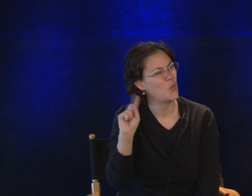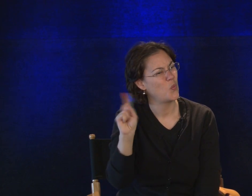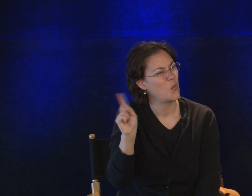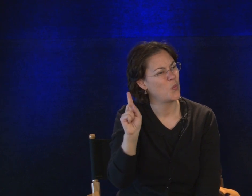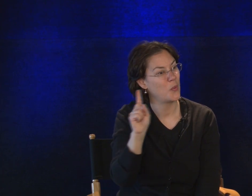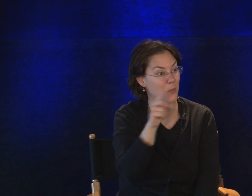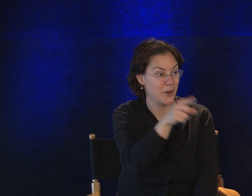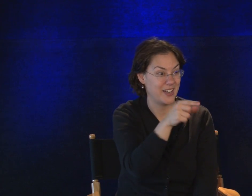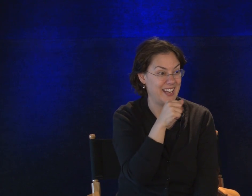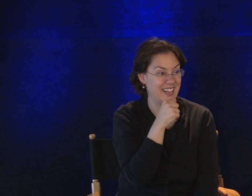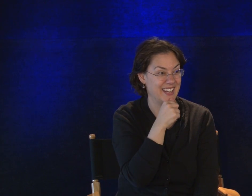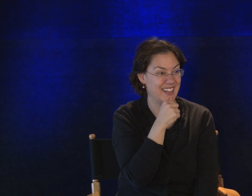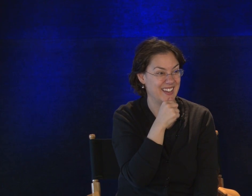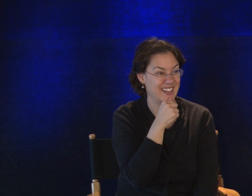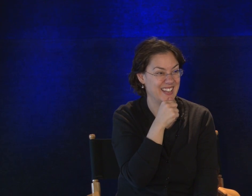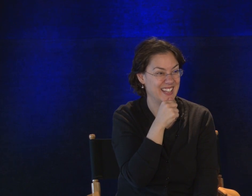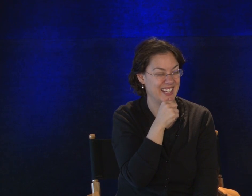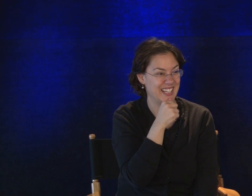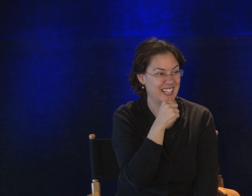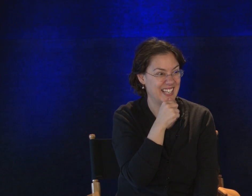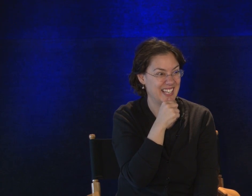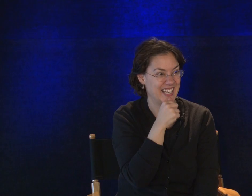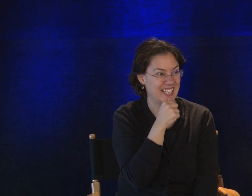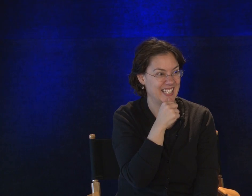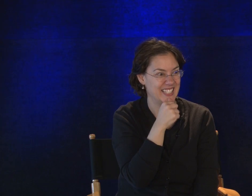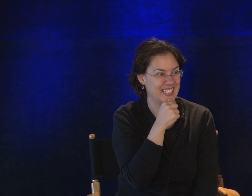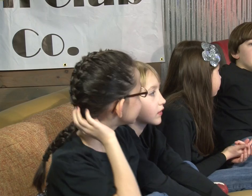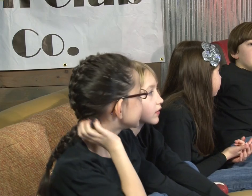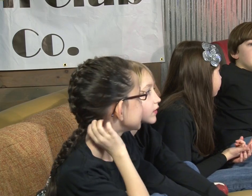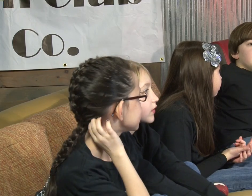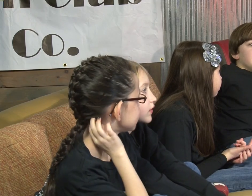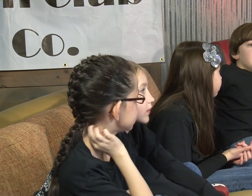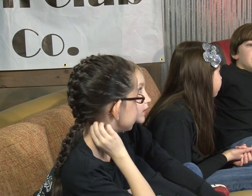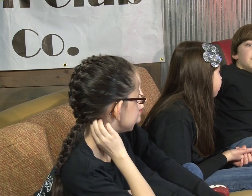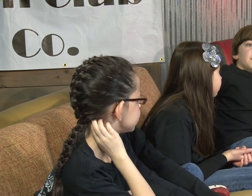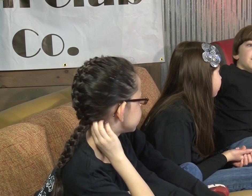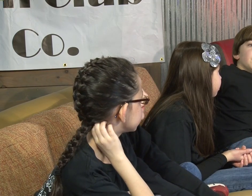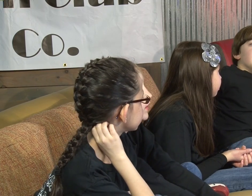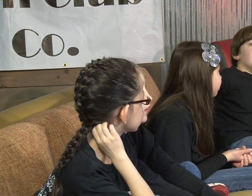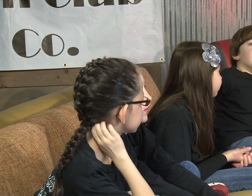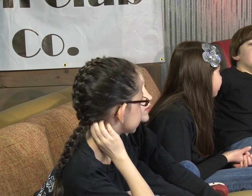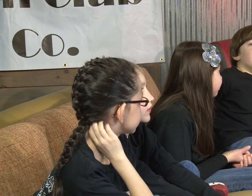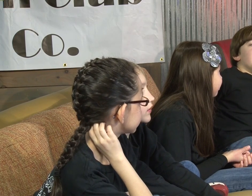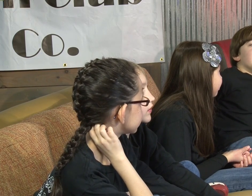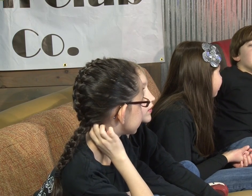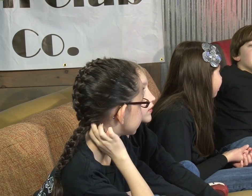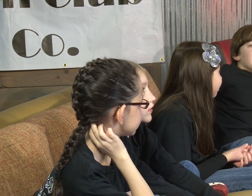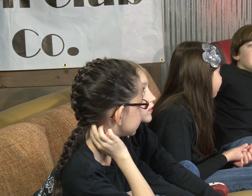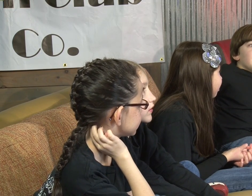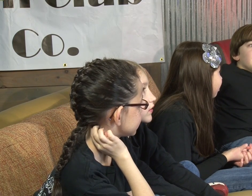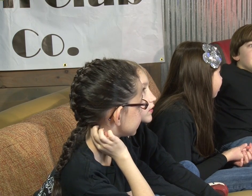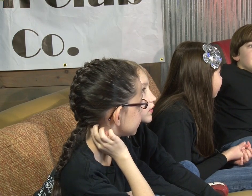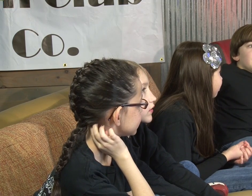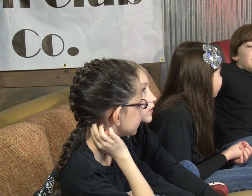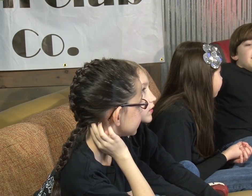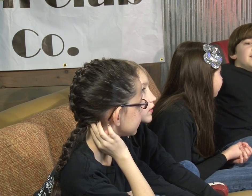Brody. Where is the library? is